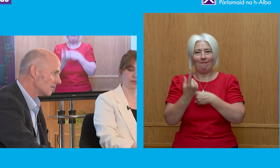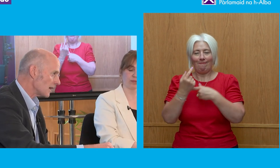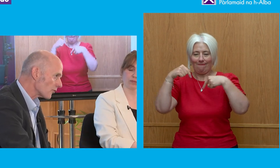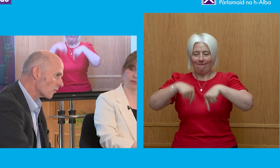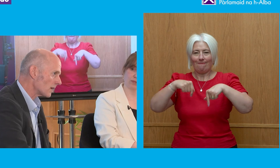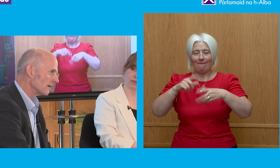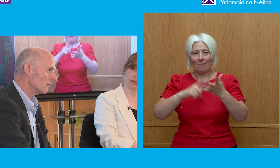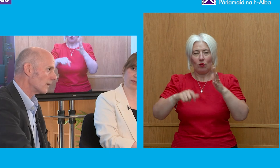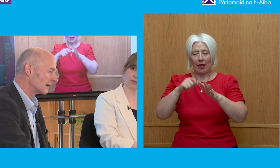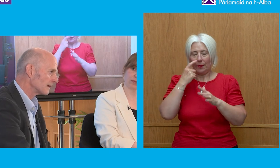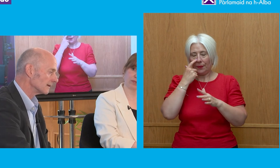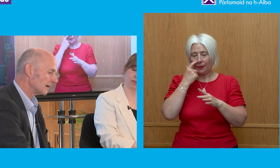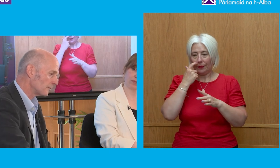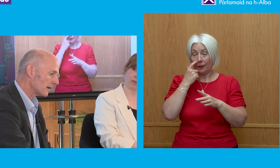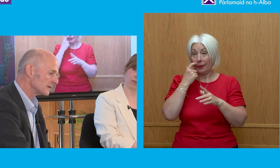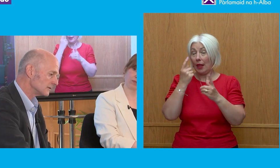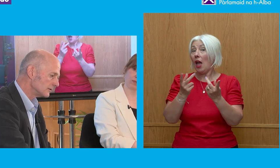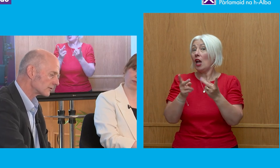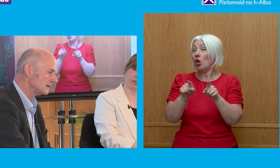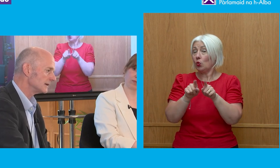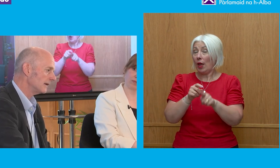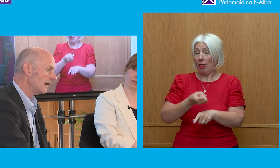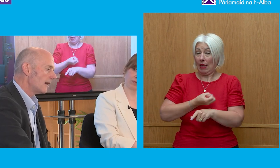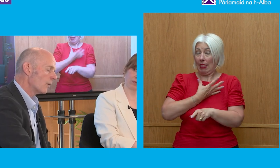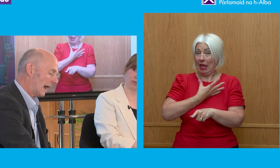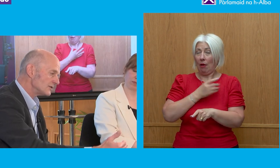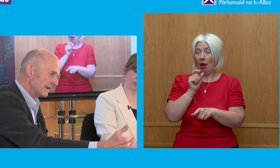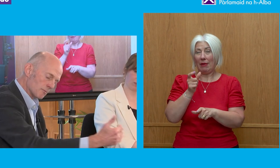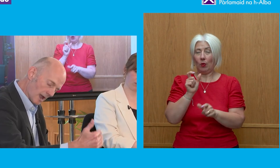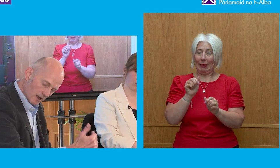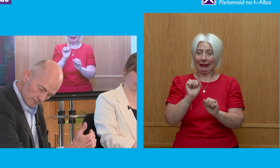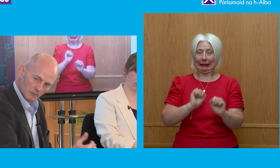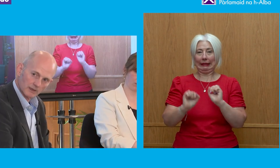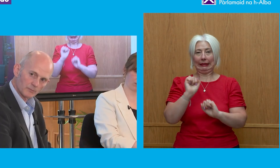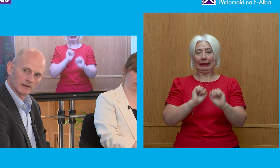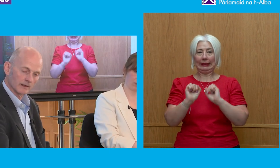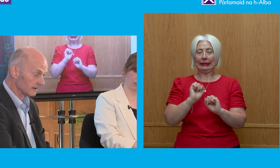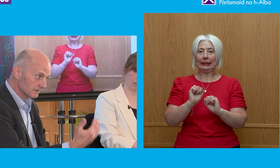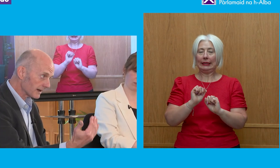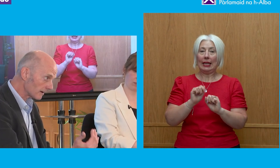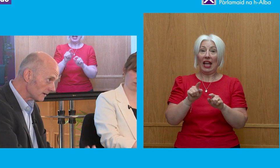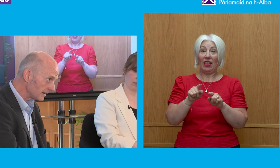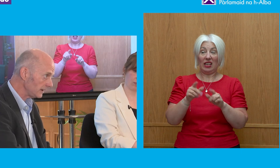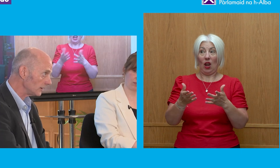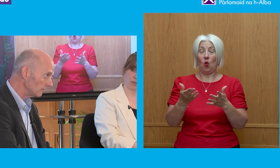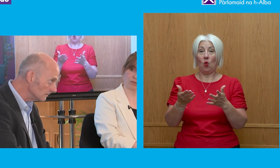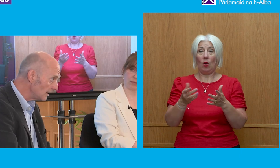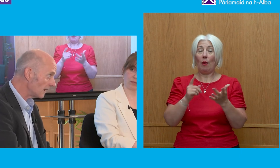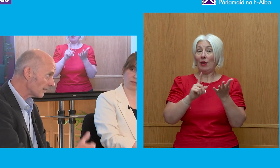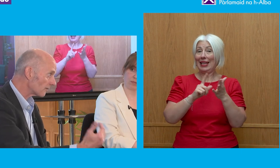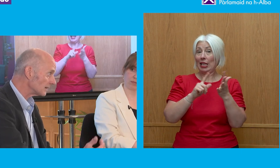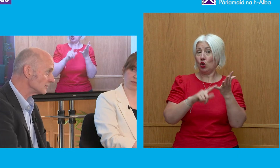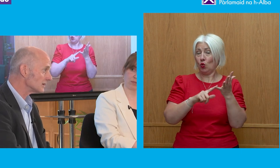that and the other one where I think the Labour Party has retreated, actually now behind public opinion, is about the EU